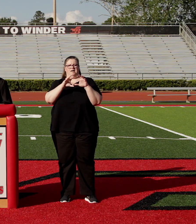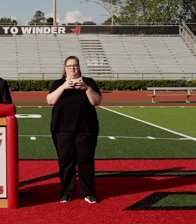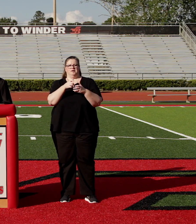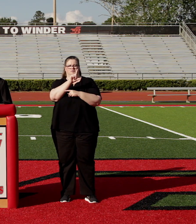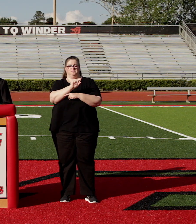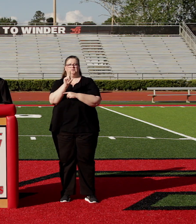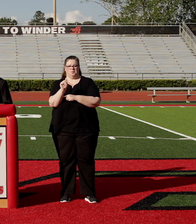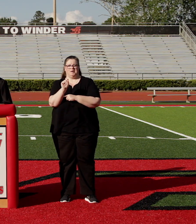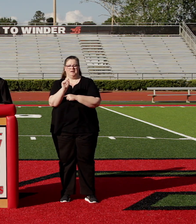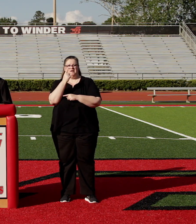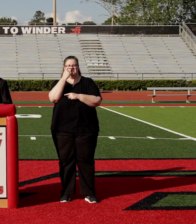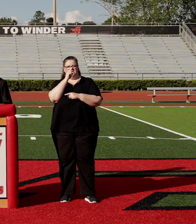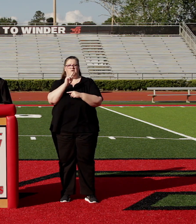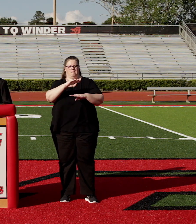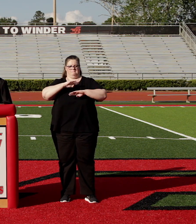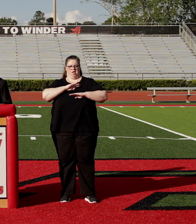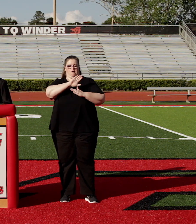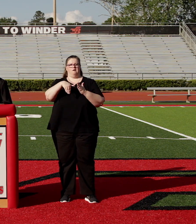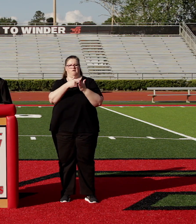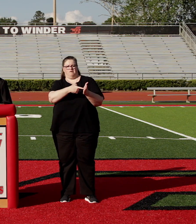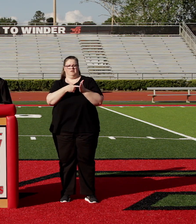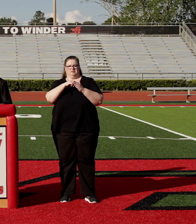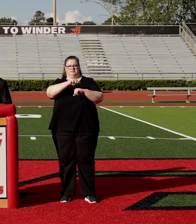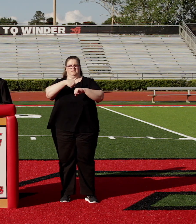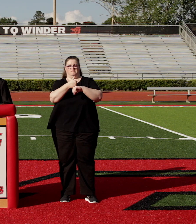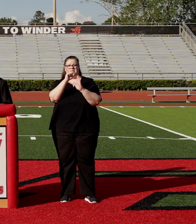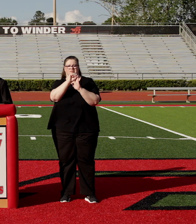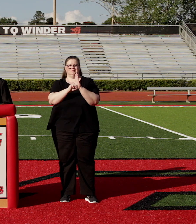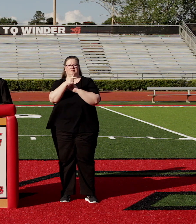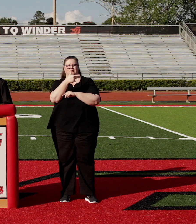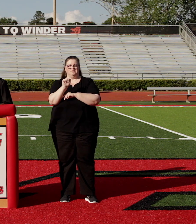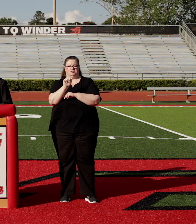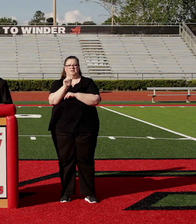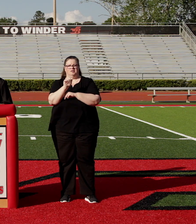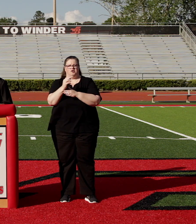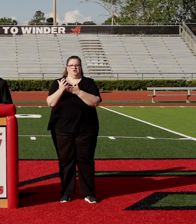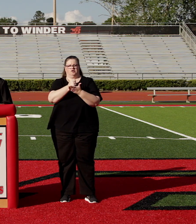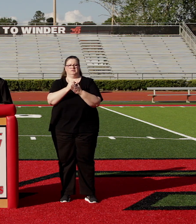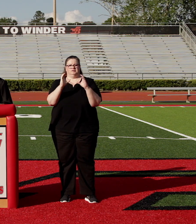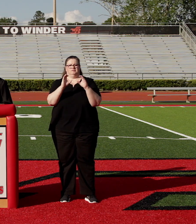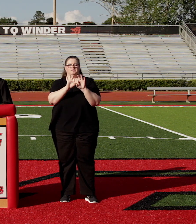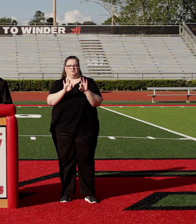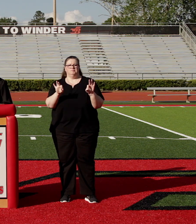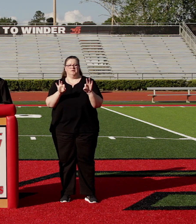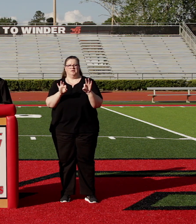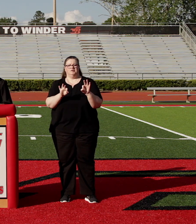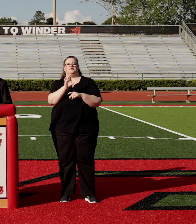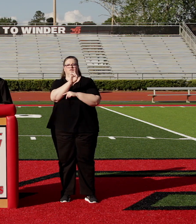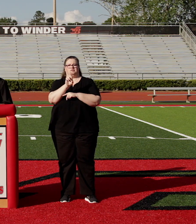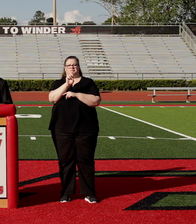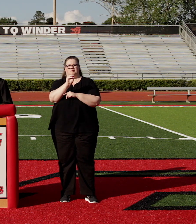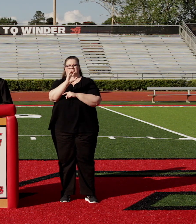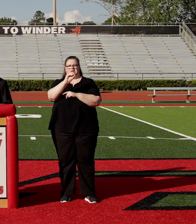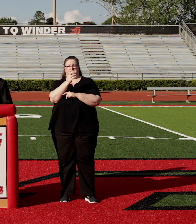2020 for meeting all requirements set forth by the state of Georgia for them to earn their certificates and diplomas. Dr. McMichael,